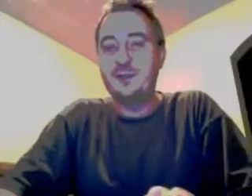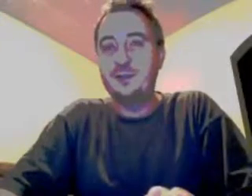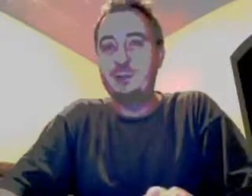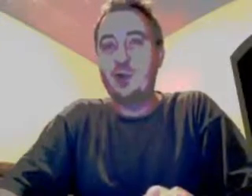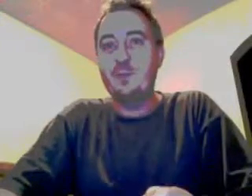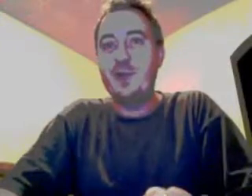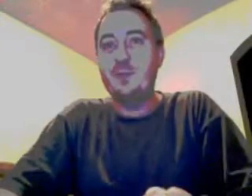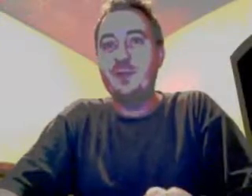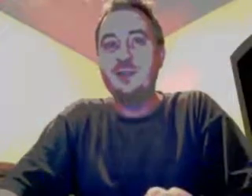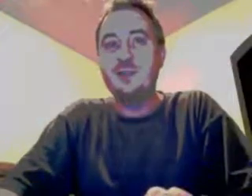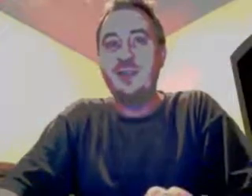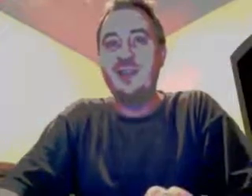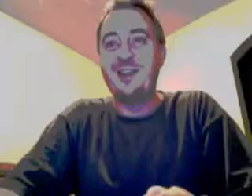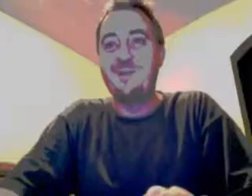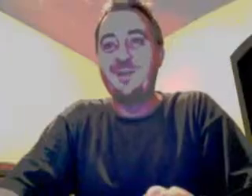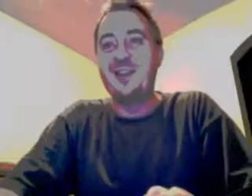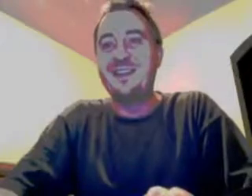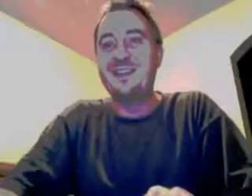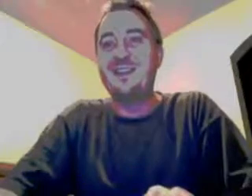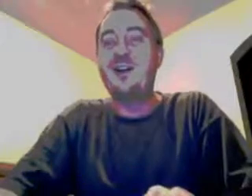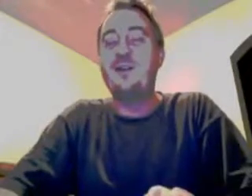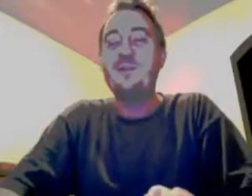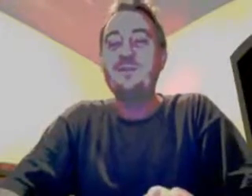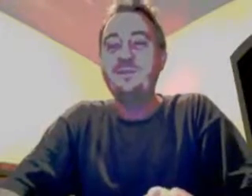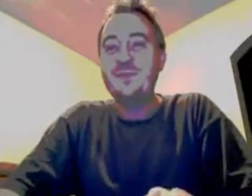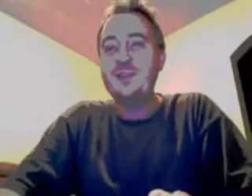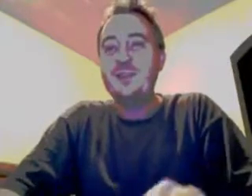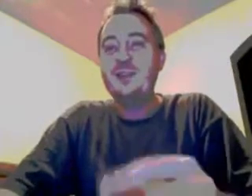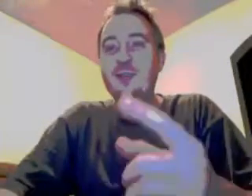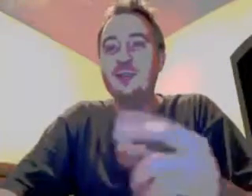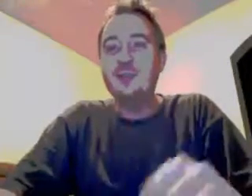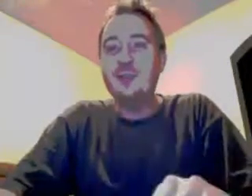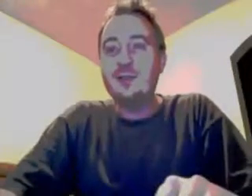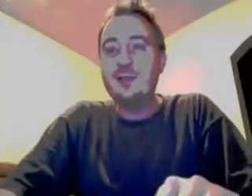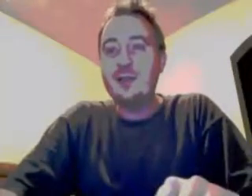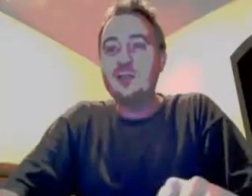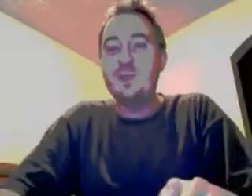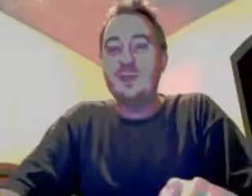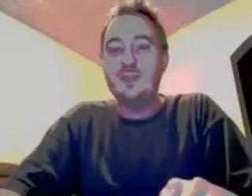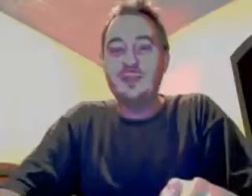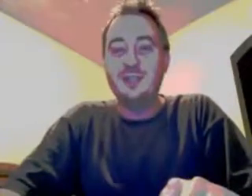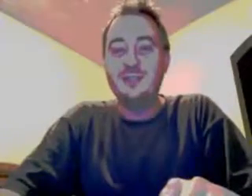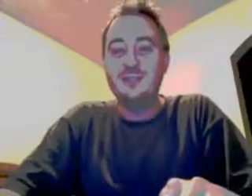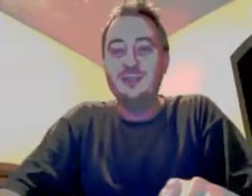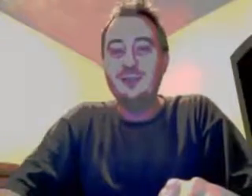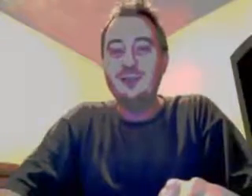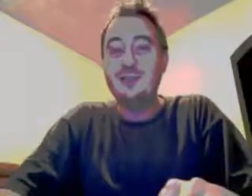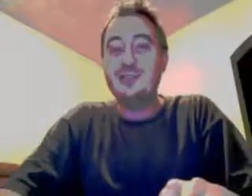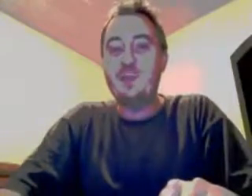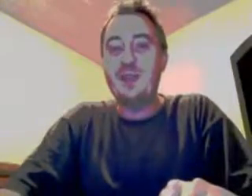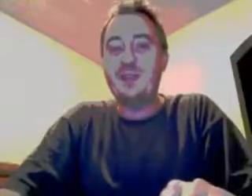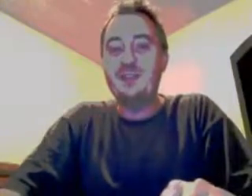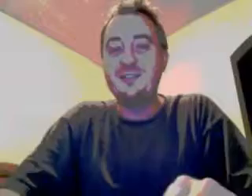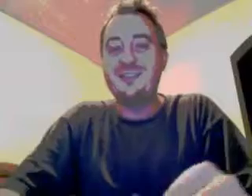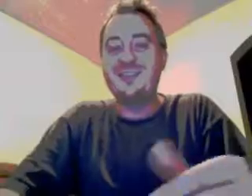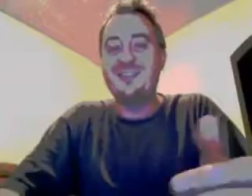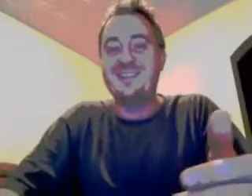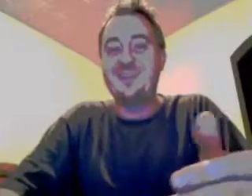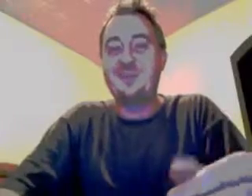mark them down because I am blinking. Oh, her husband is Hispanic. She's